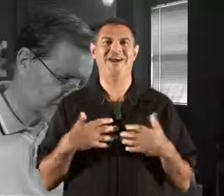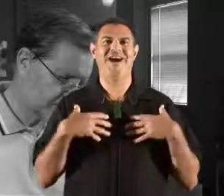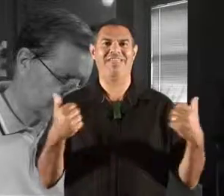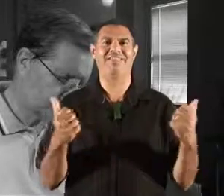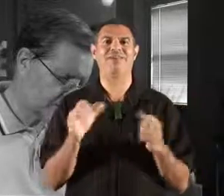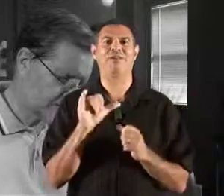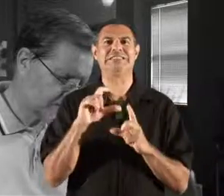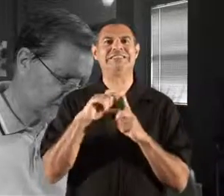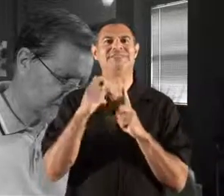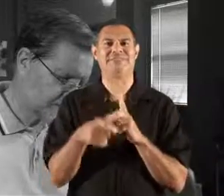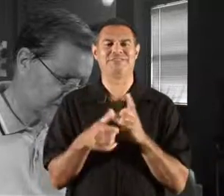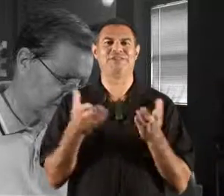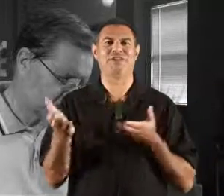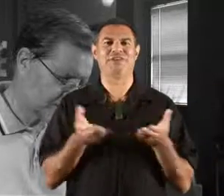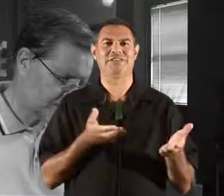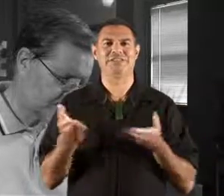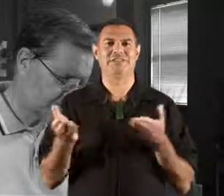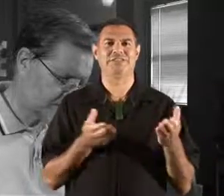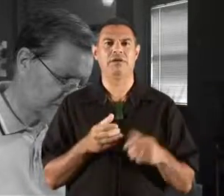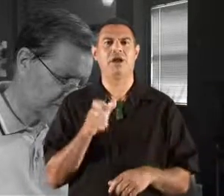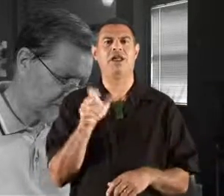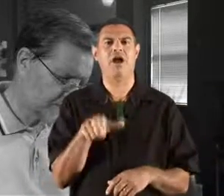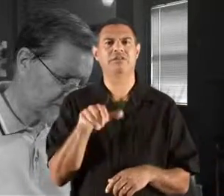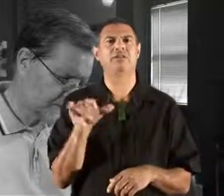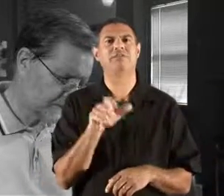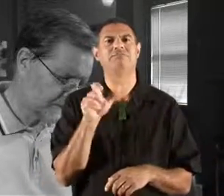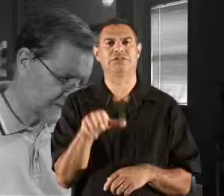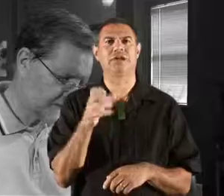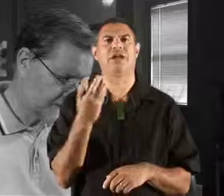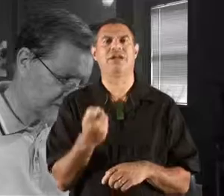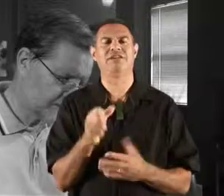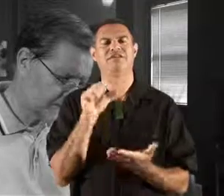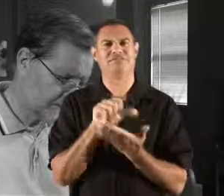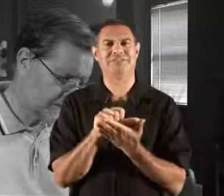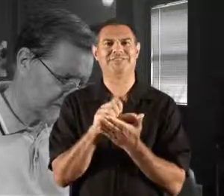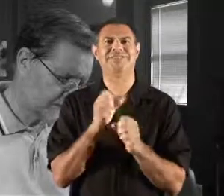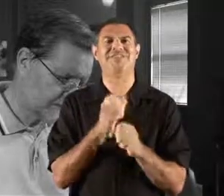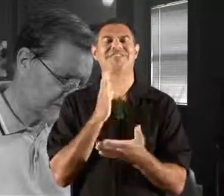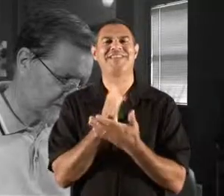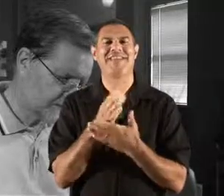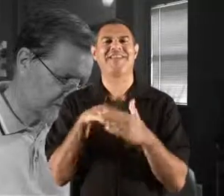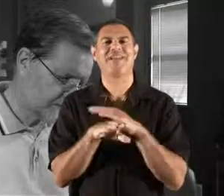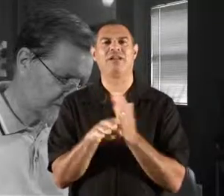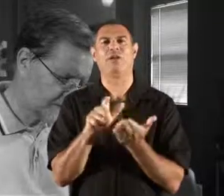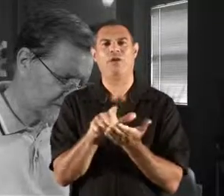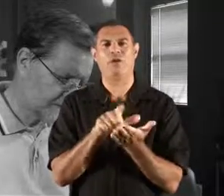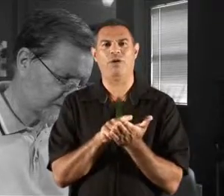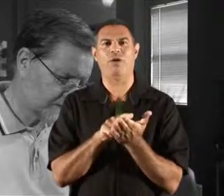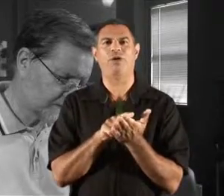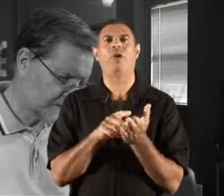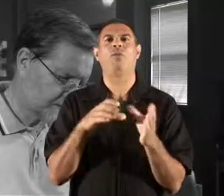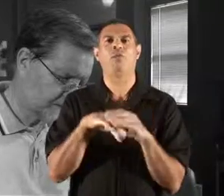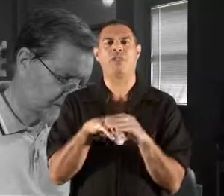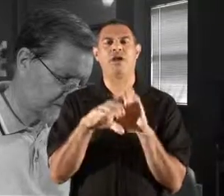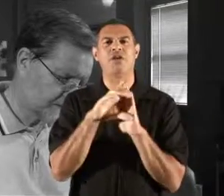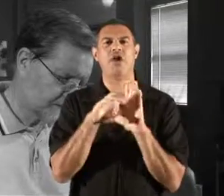The Code of Health and Disability Services Consumers Rights guarantees in law a patient or client's rights when receiving a health